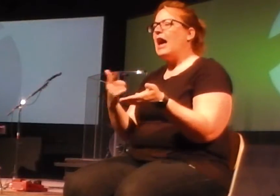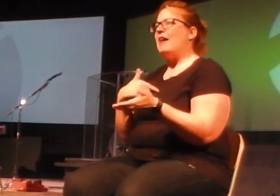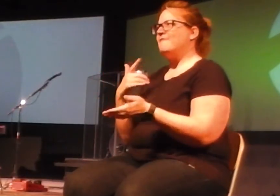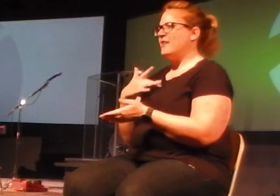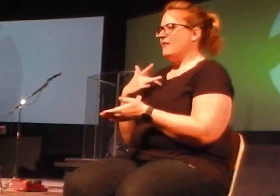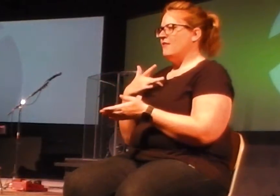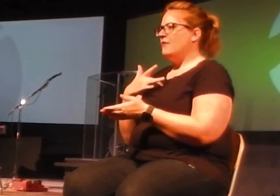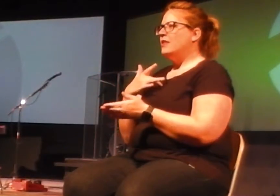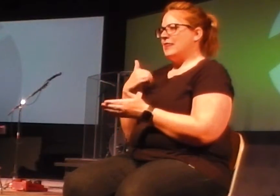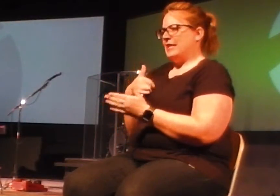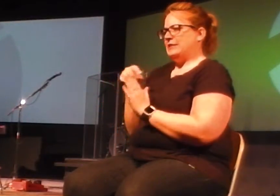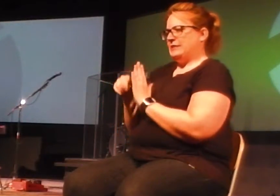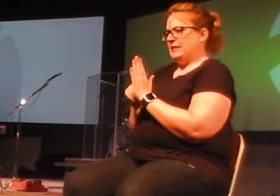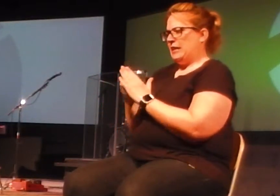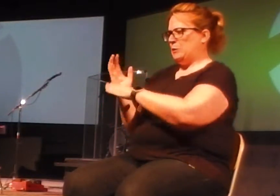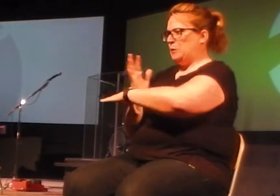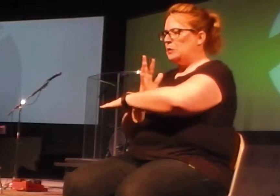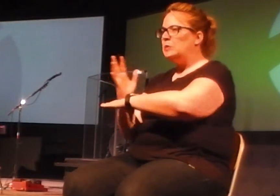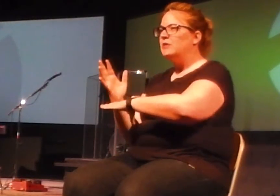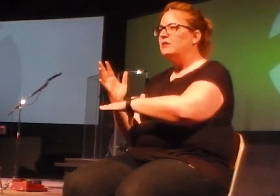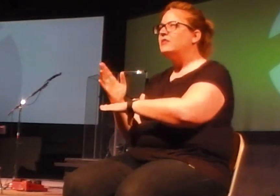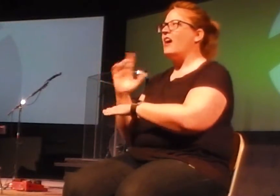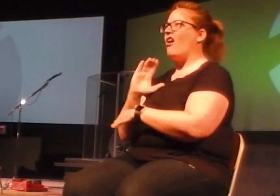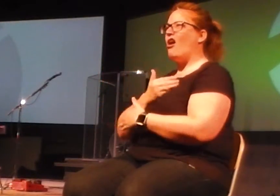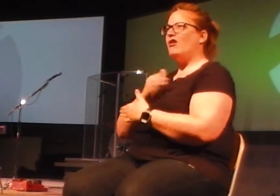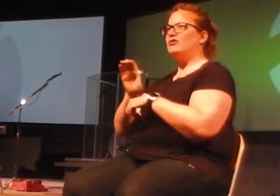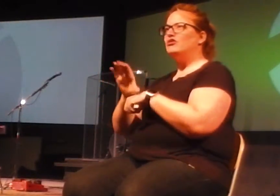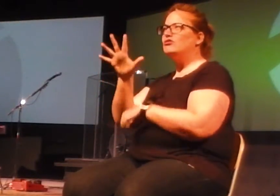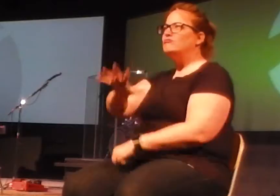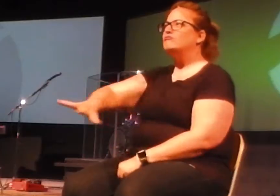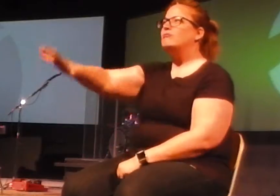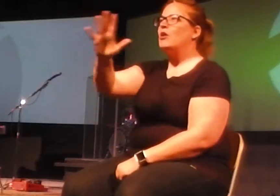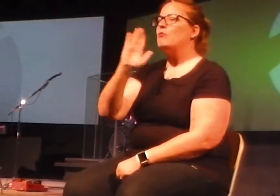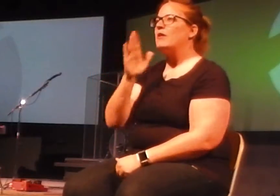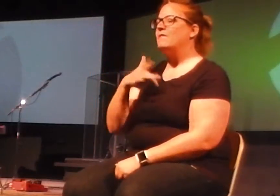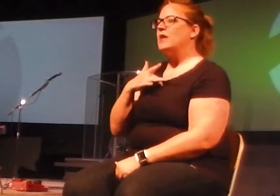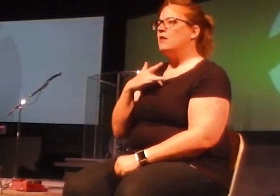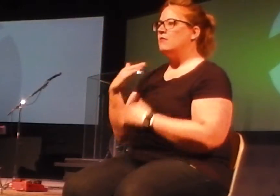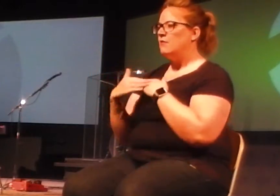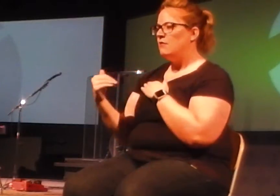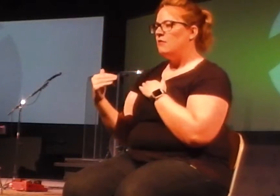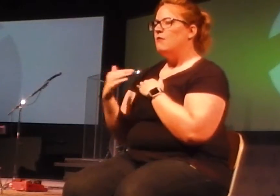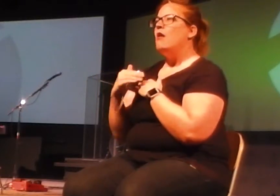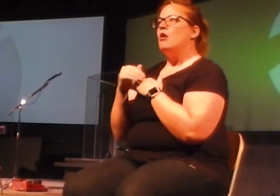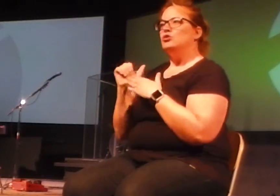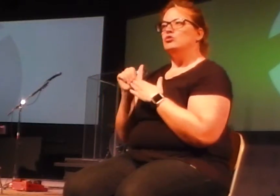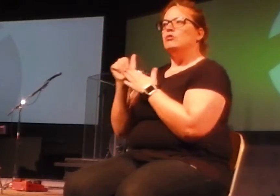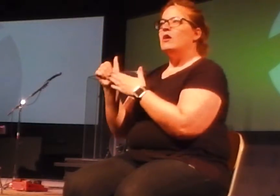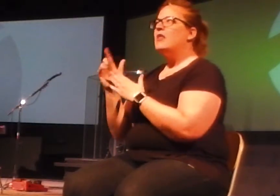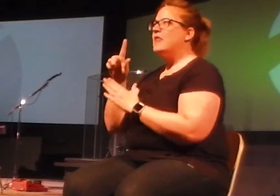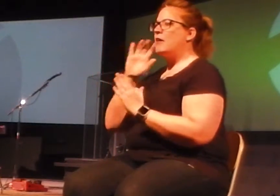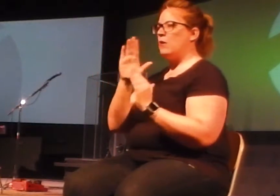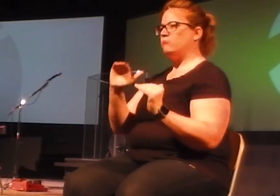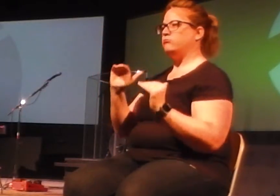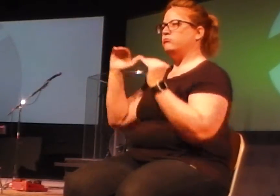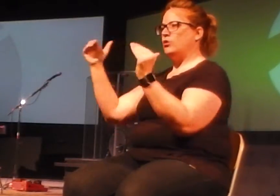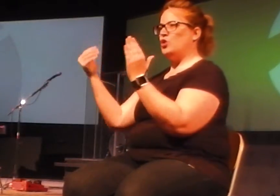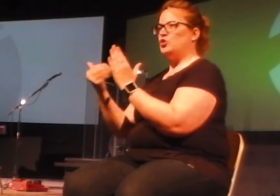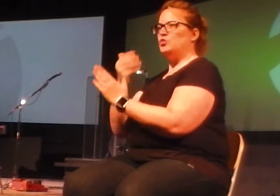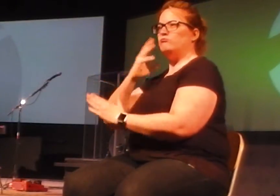is going to call on some of the staff and some of the leaders in our church to step forward. And it's going to call them to go to a new level of leadership as well. I think that's going to